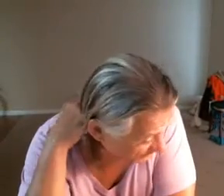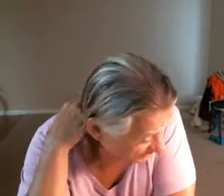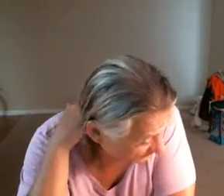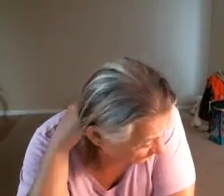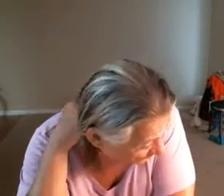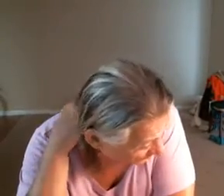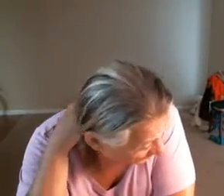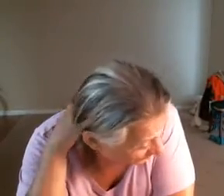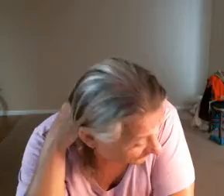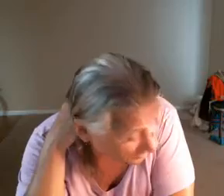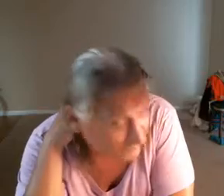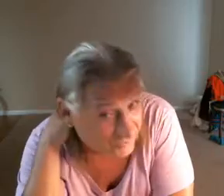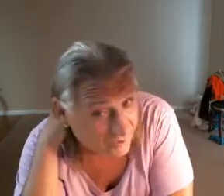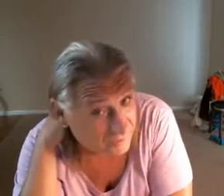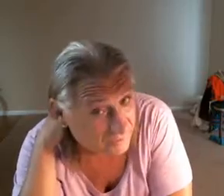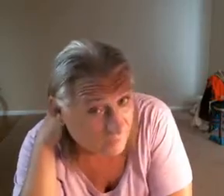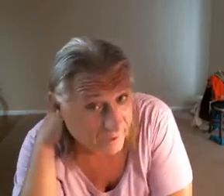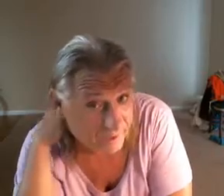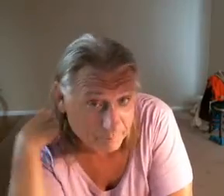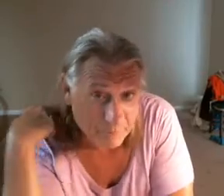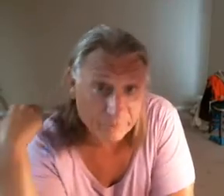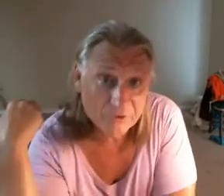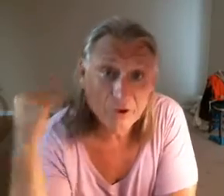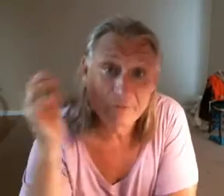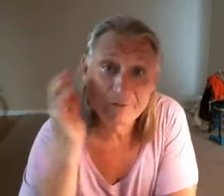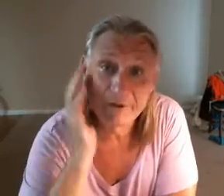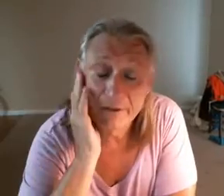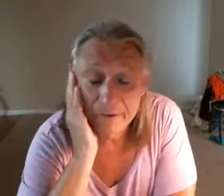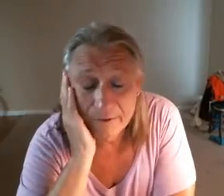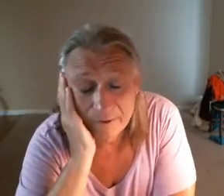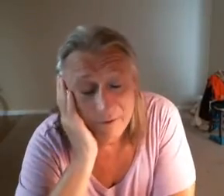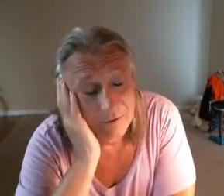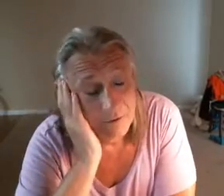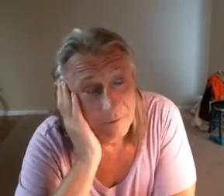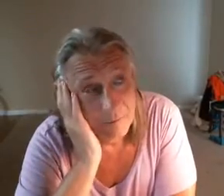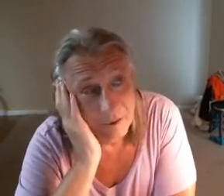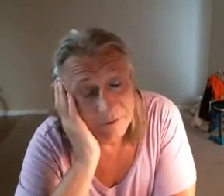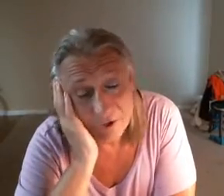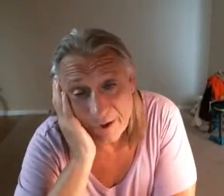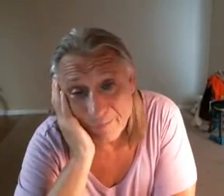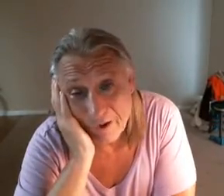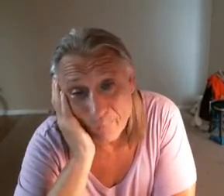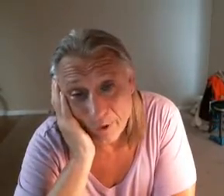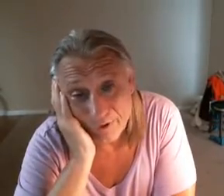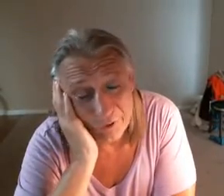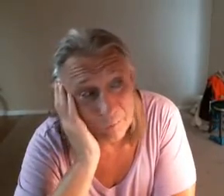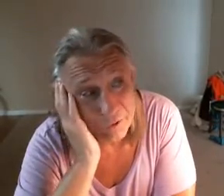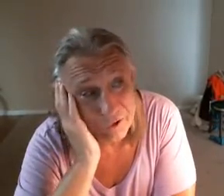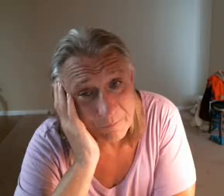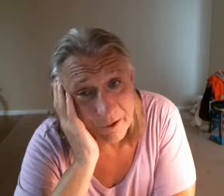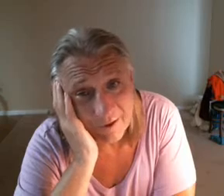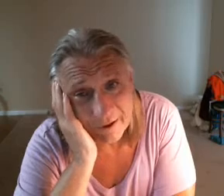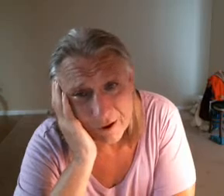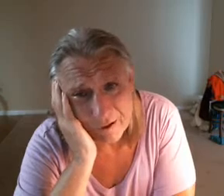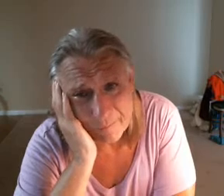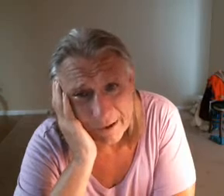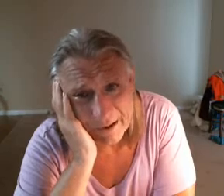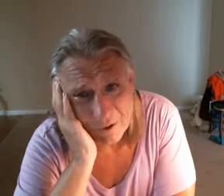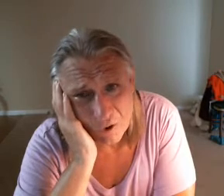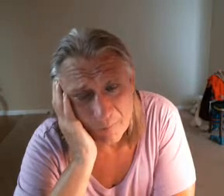getting sun I got enough sun waiting at bus stops today but so I felt pretty good so pushing my cart back home